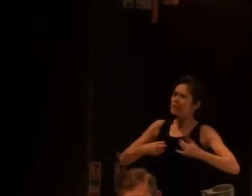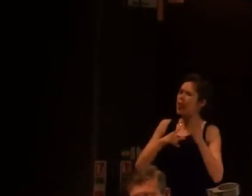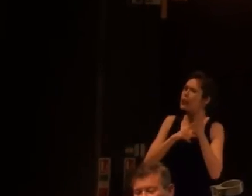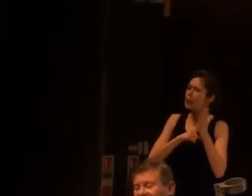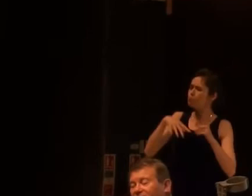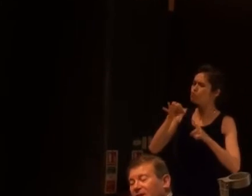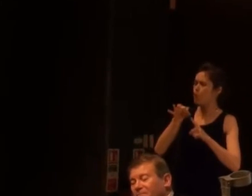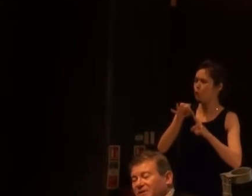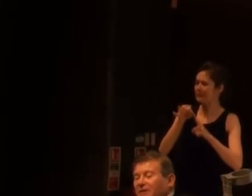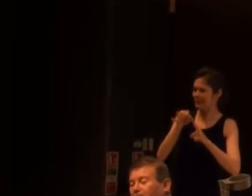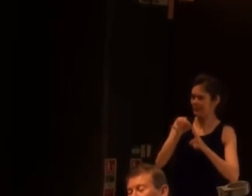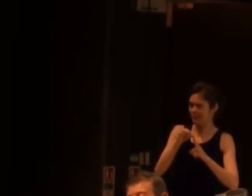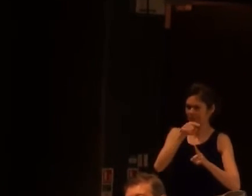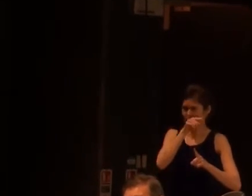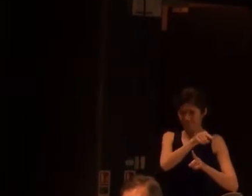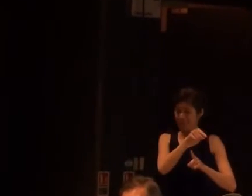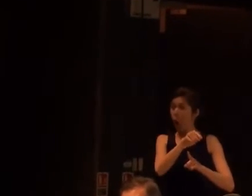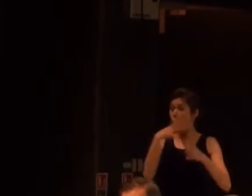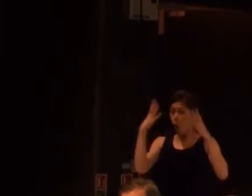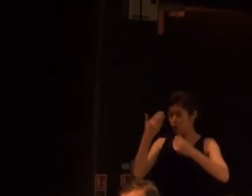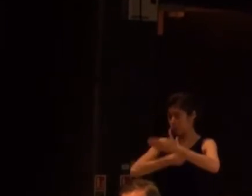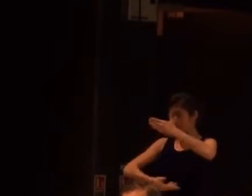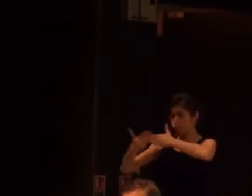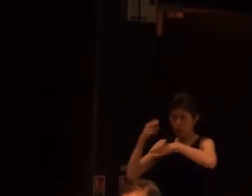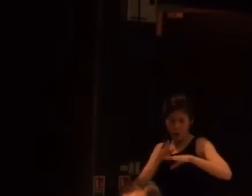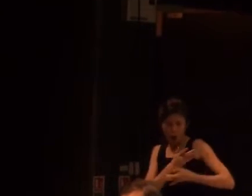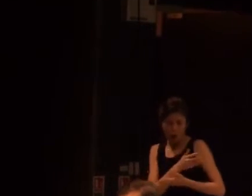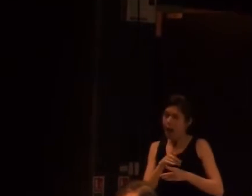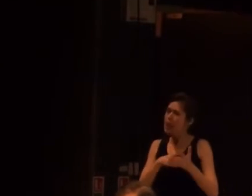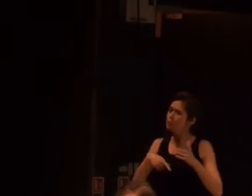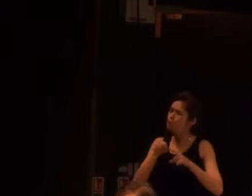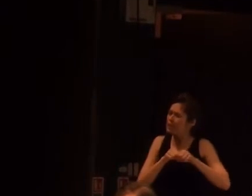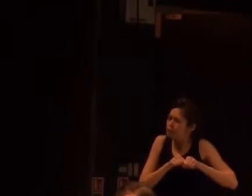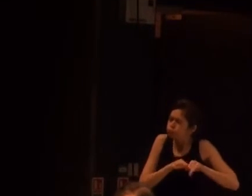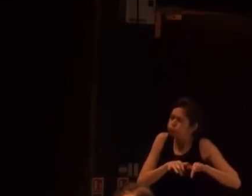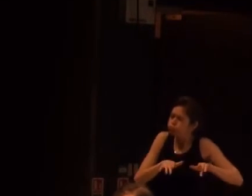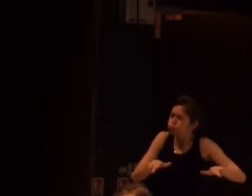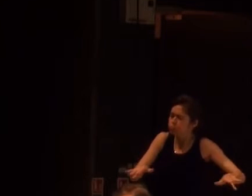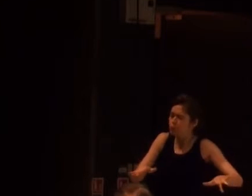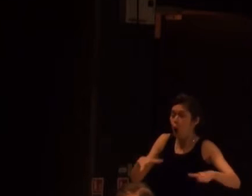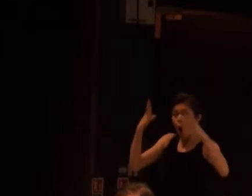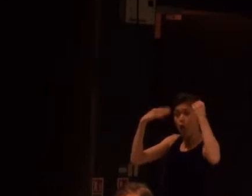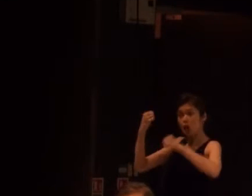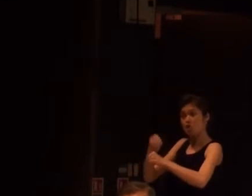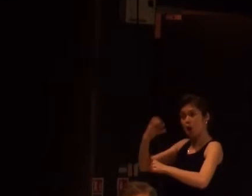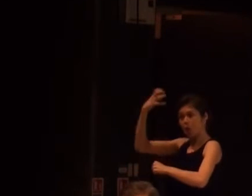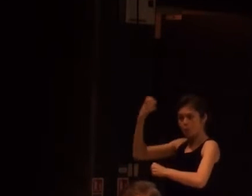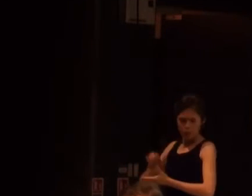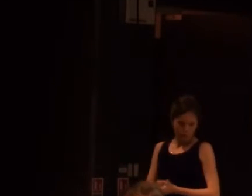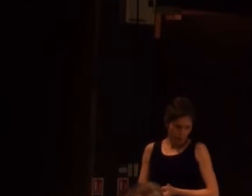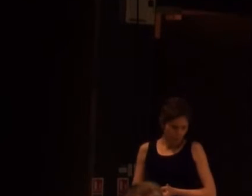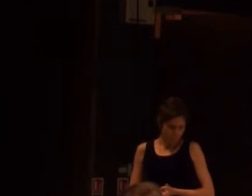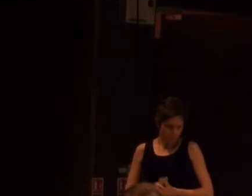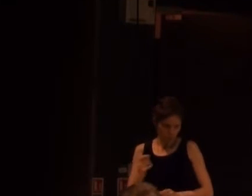spread very quickly until 10% of the population had it. And the answer of the Dutch government was to confiscate all their worldly